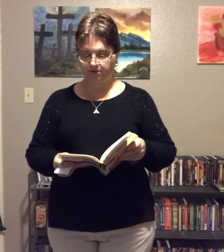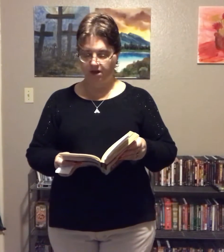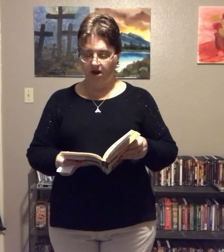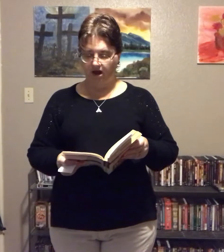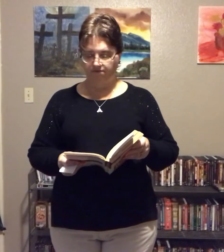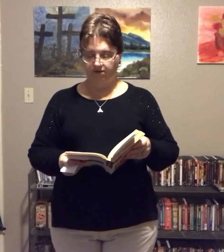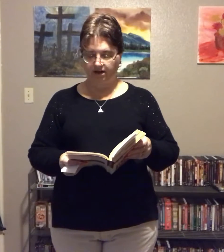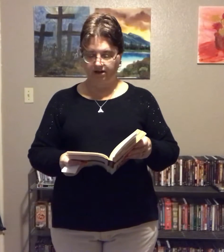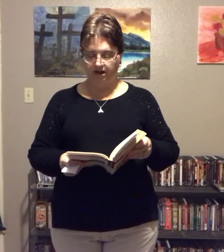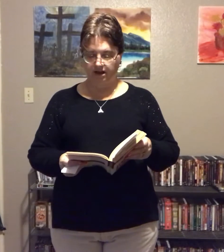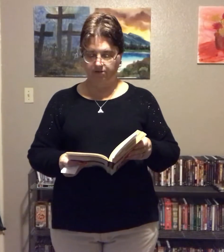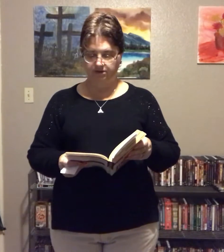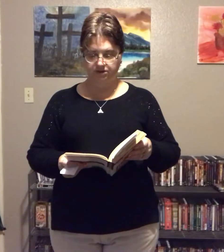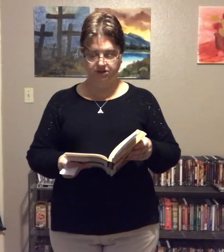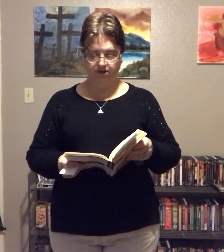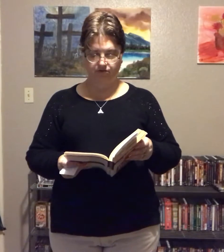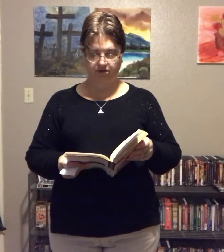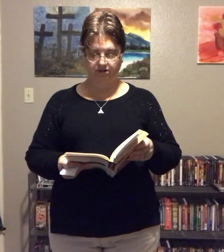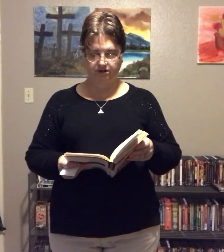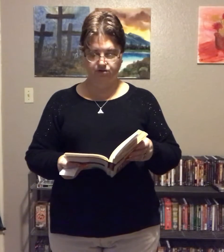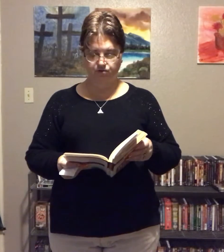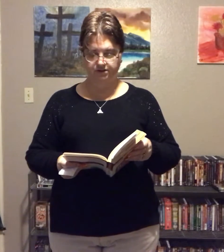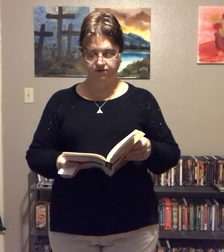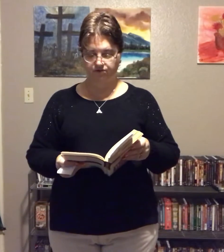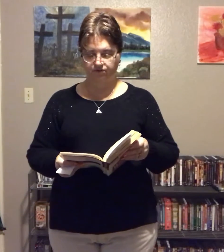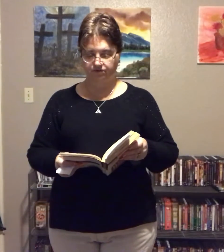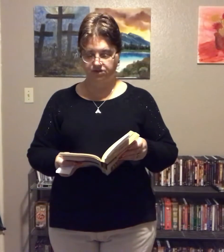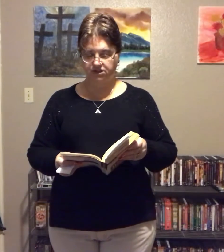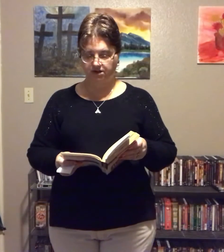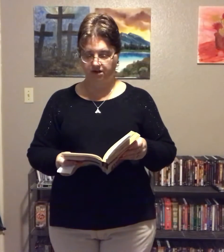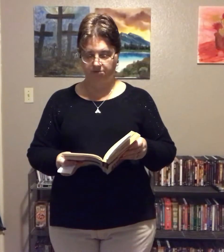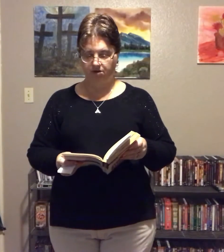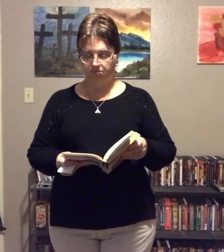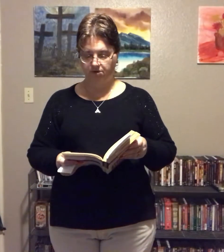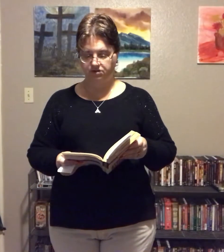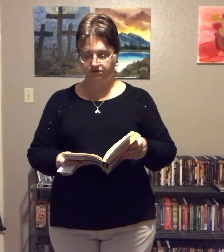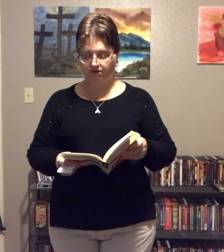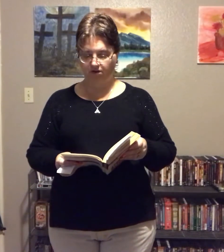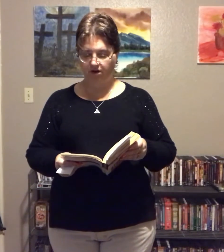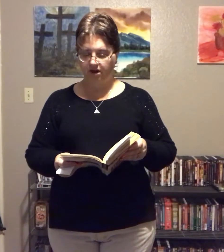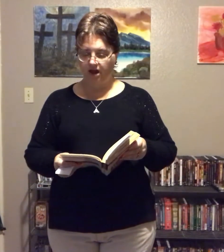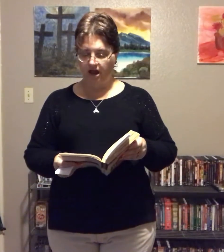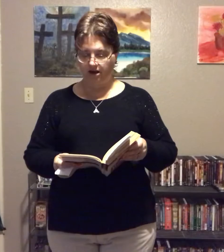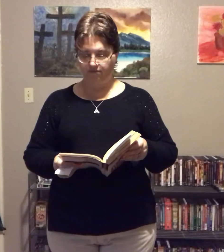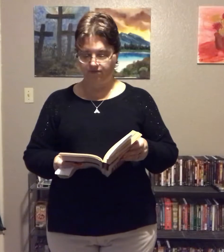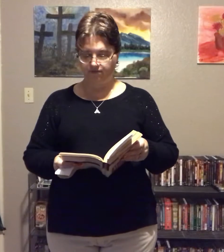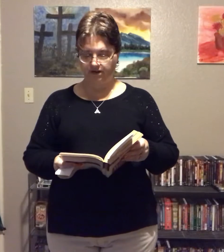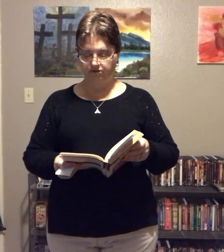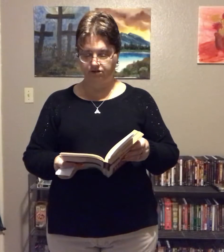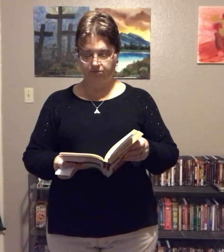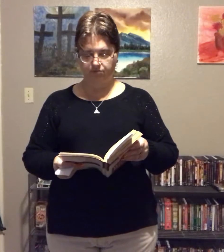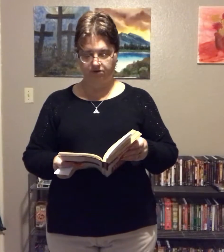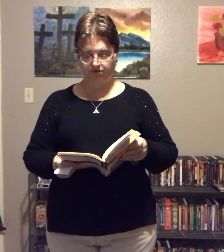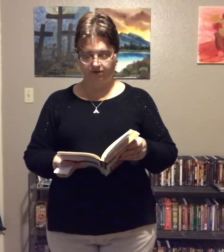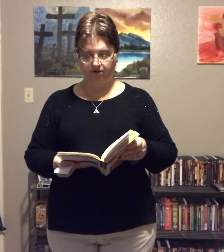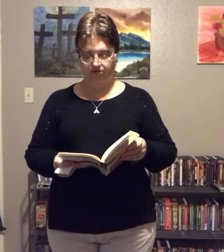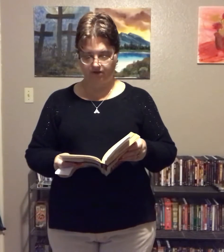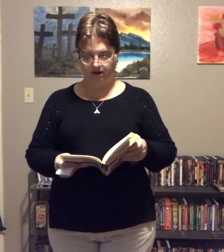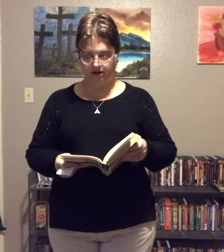I feel like I am discovering these joys for the first time. Most of all, I love the fellowship with the Father that I